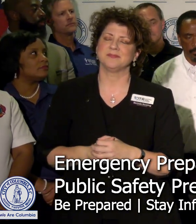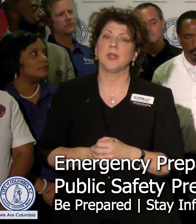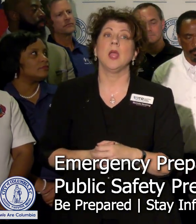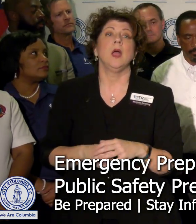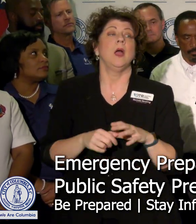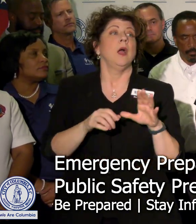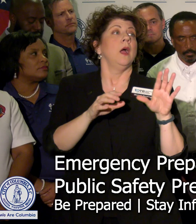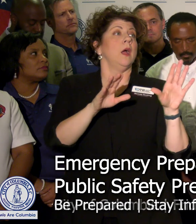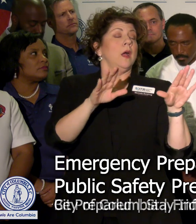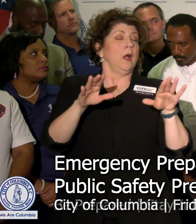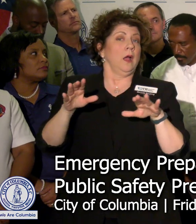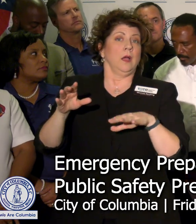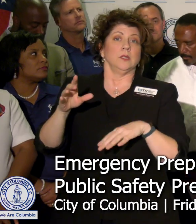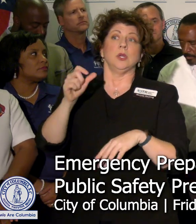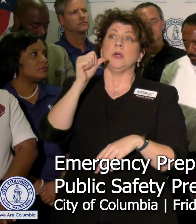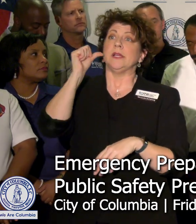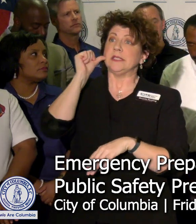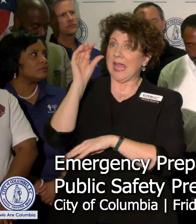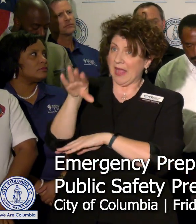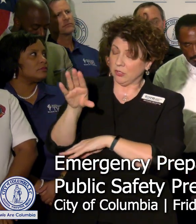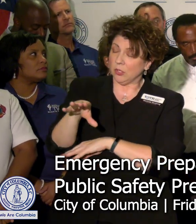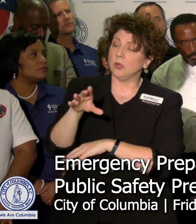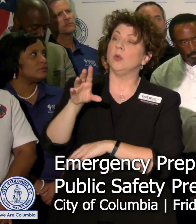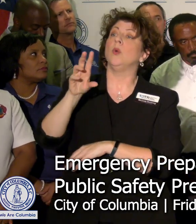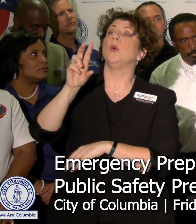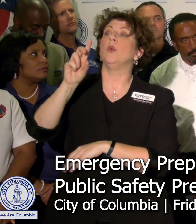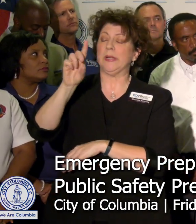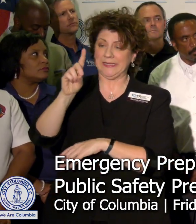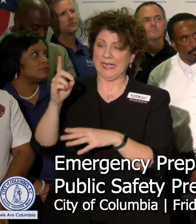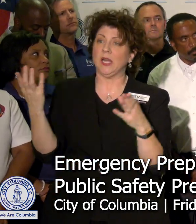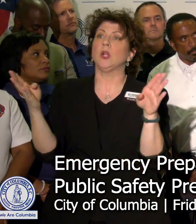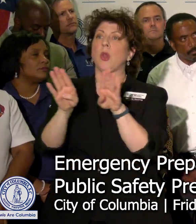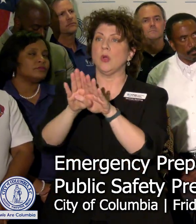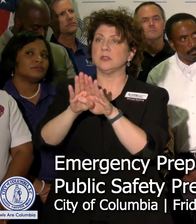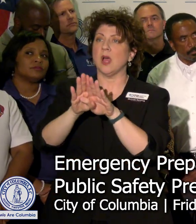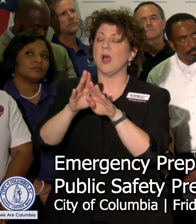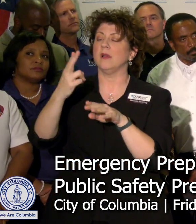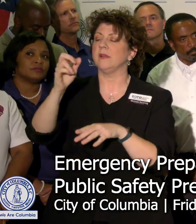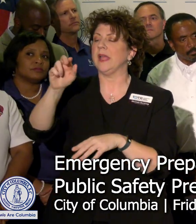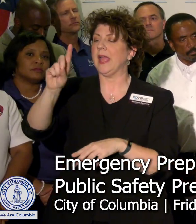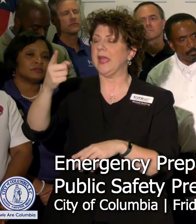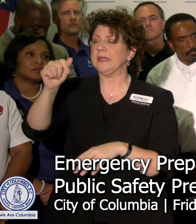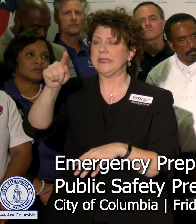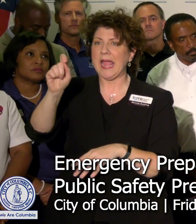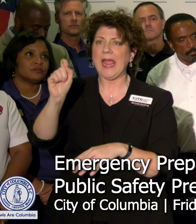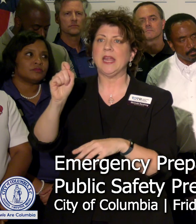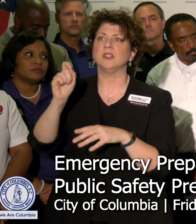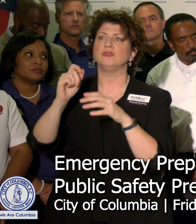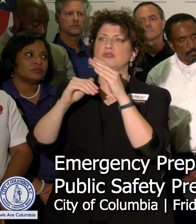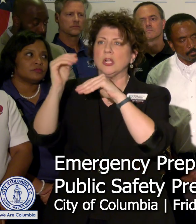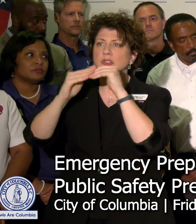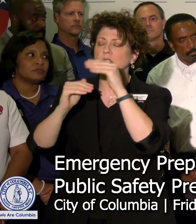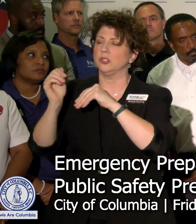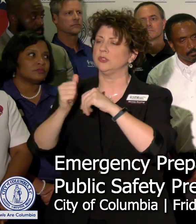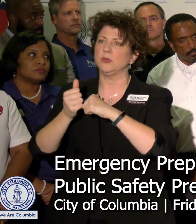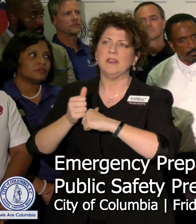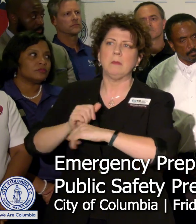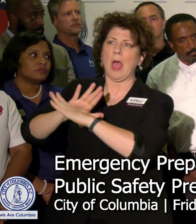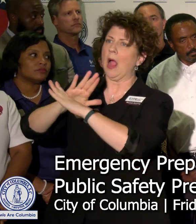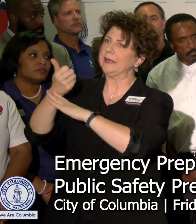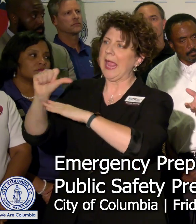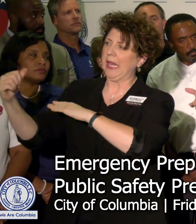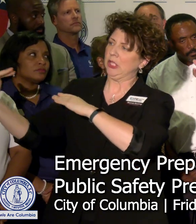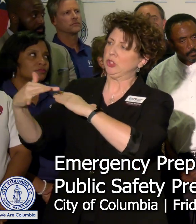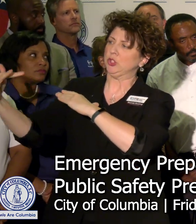So as of yesterday afternoon, we actually closed off our head gate structure so we've we've blocked any inflow into the